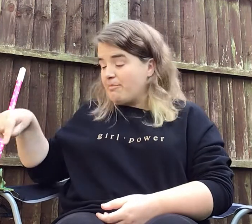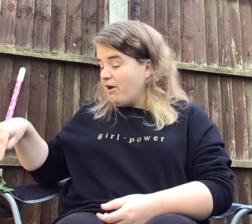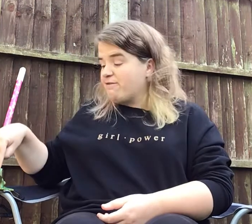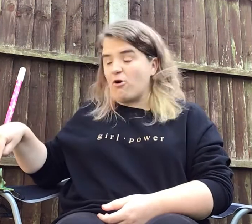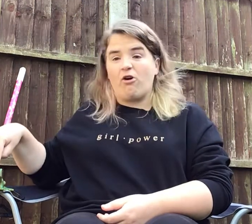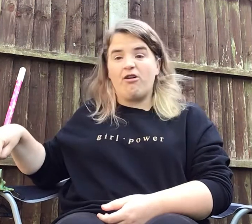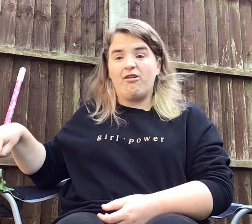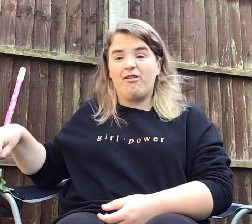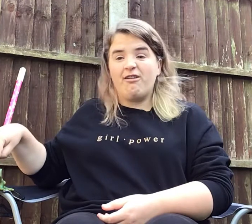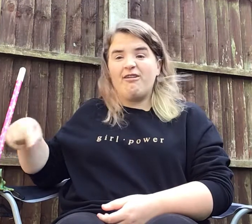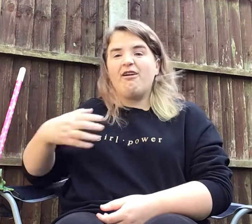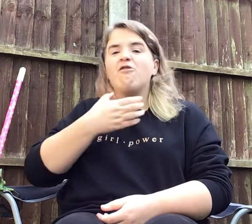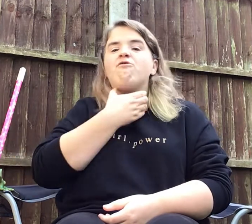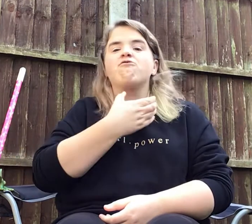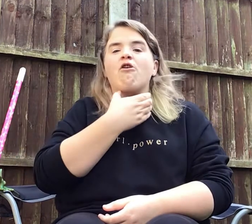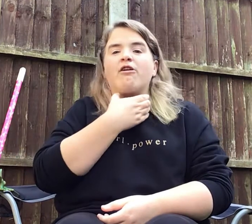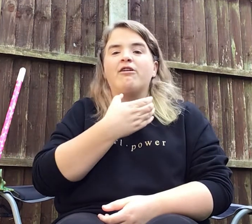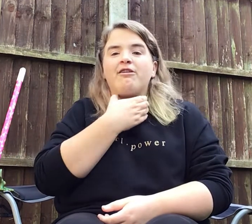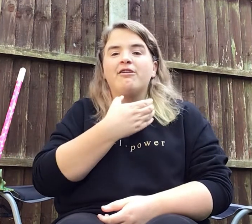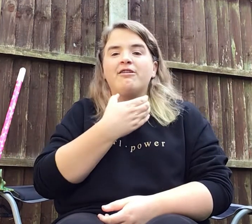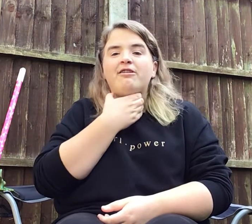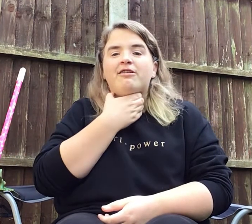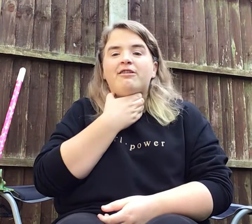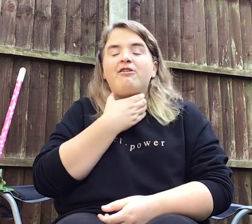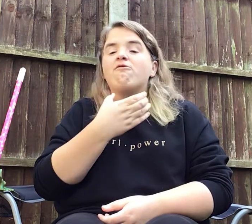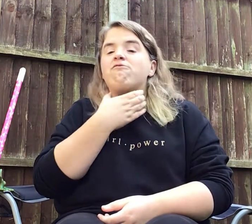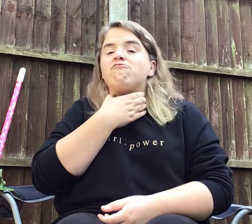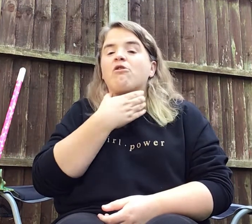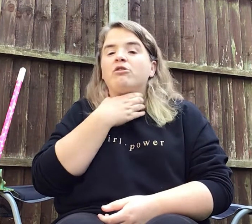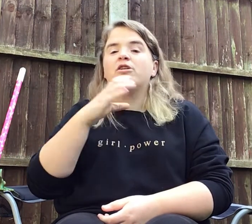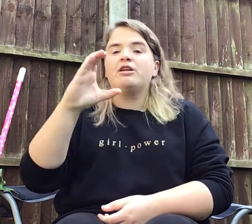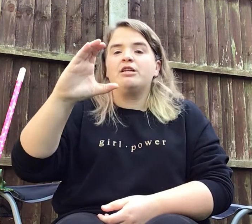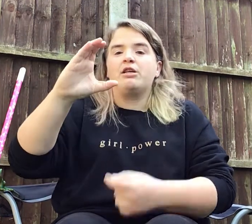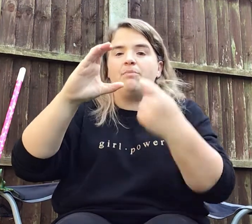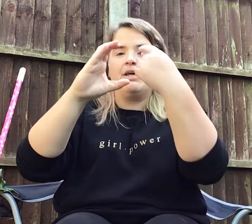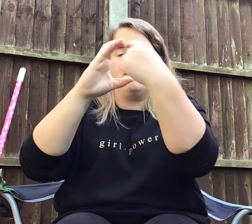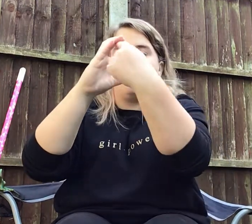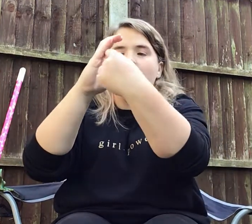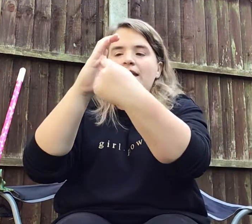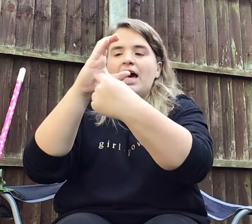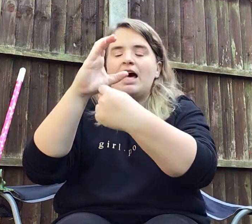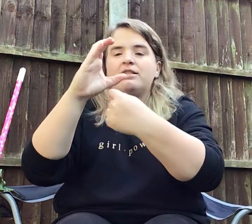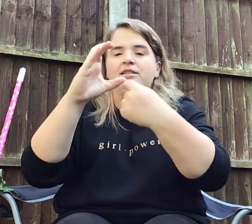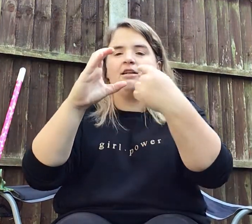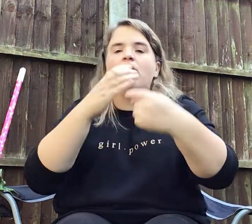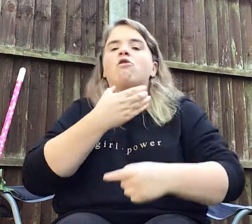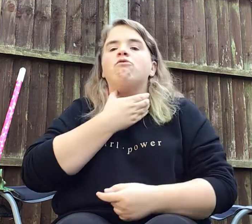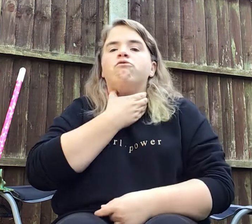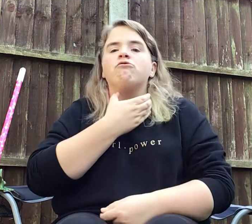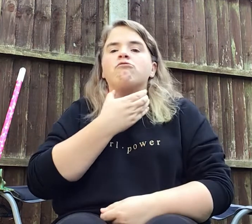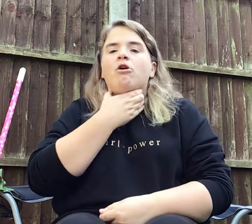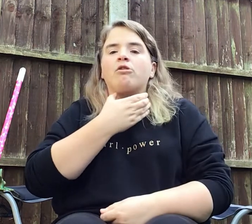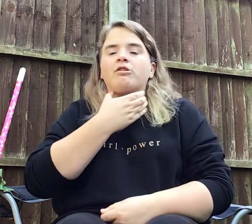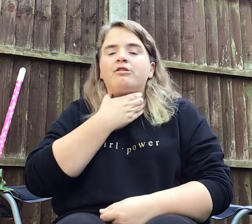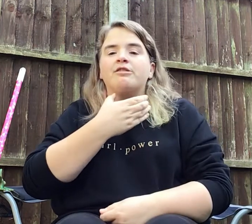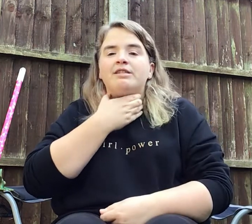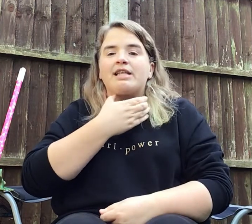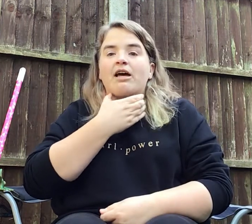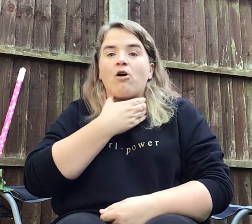my frog. Frog. Frog. Frog. Curly hand. Frog. Because they go